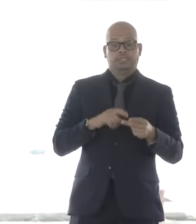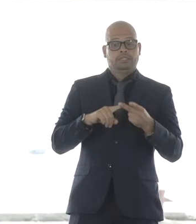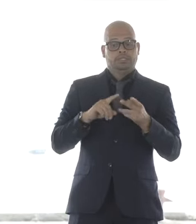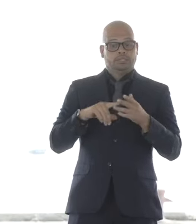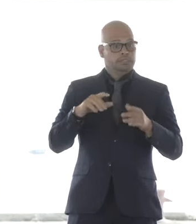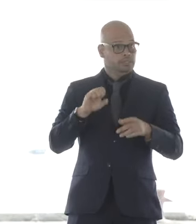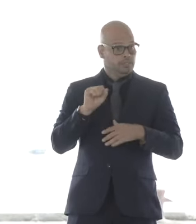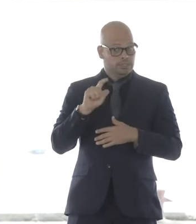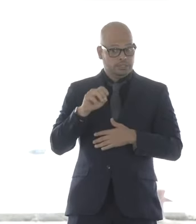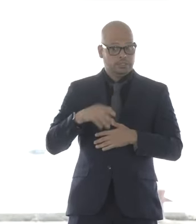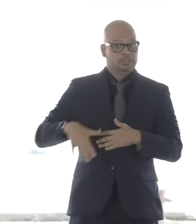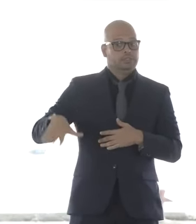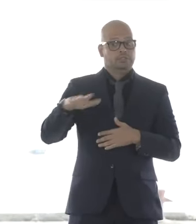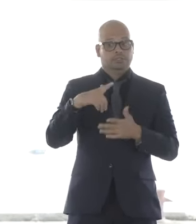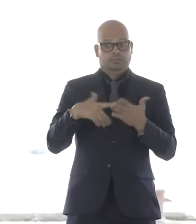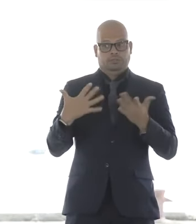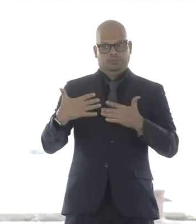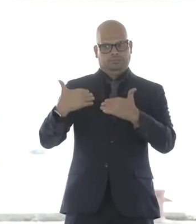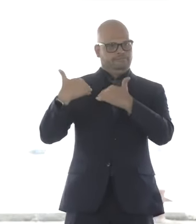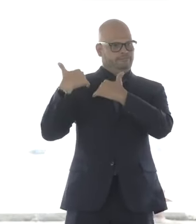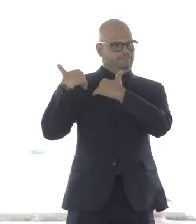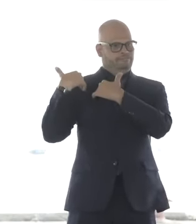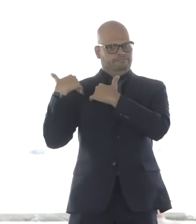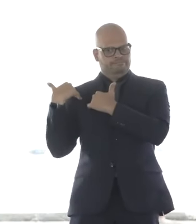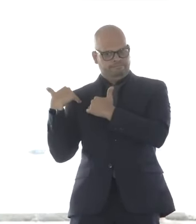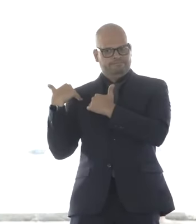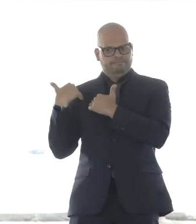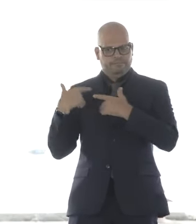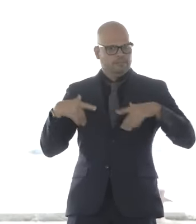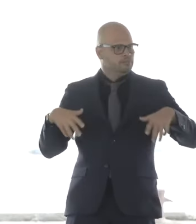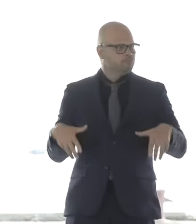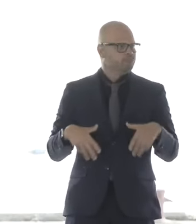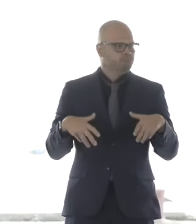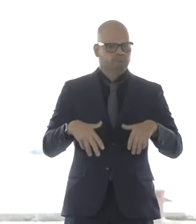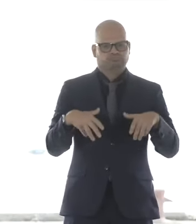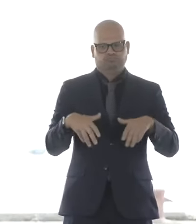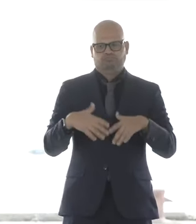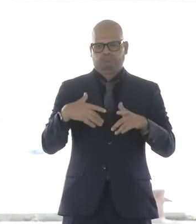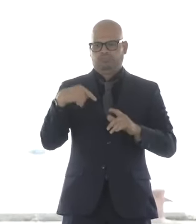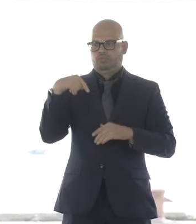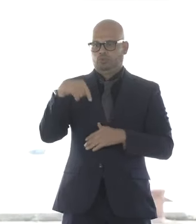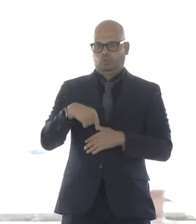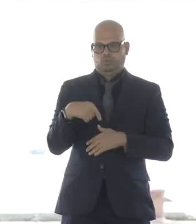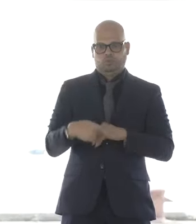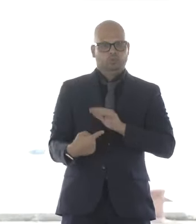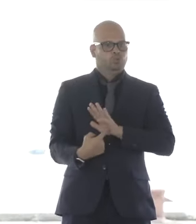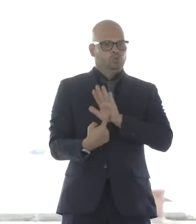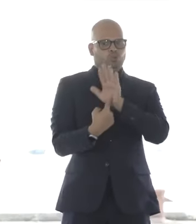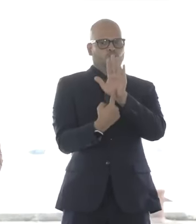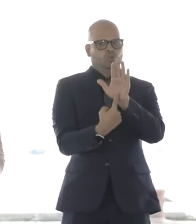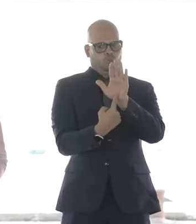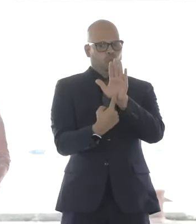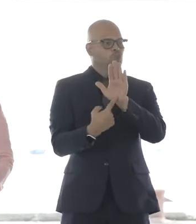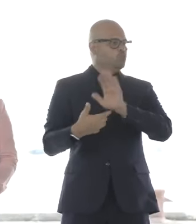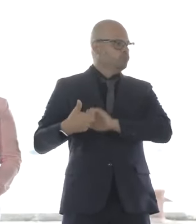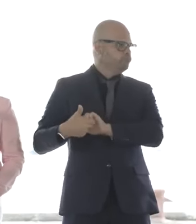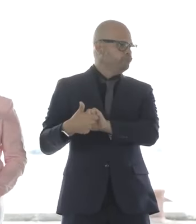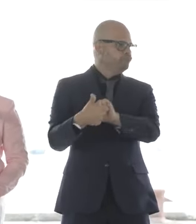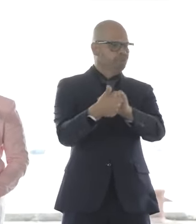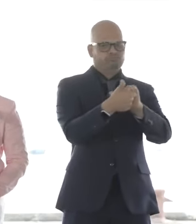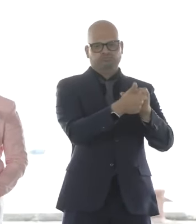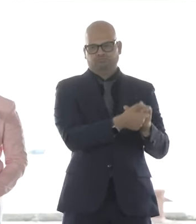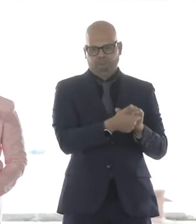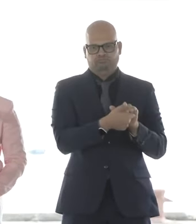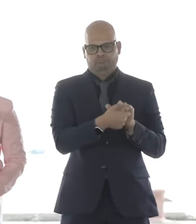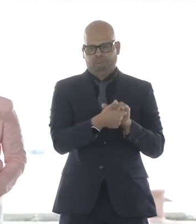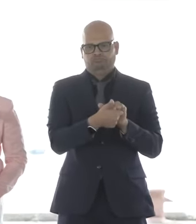we need to do and doing what we need to do in a way that we show we can do it together. You know, we've got Tom Crowley